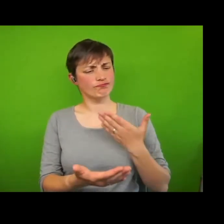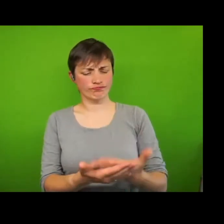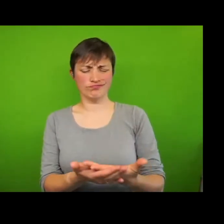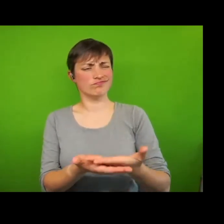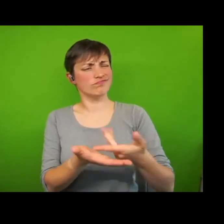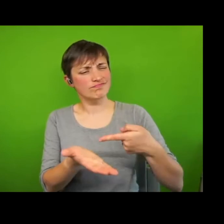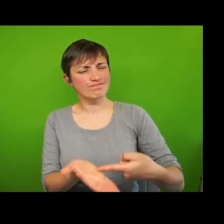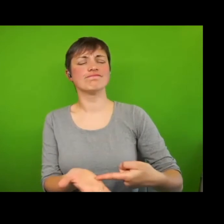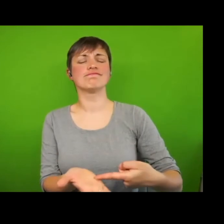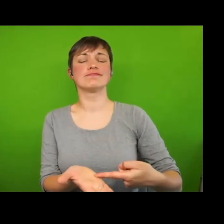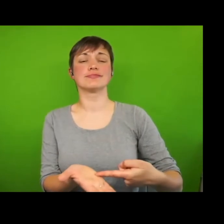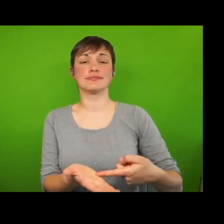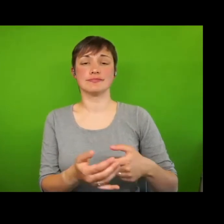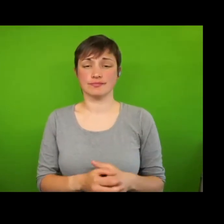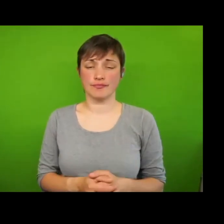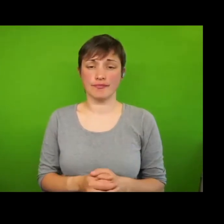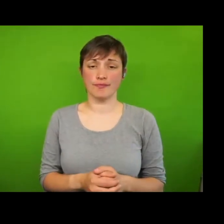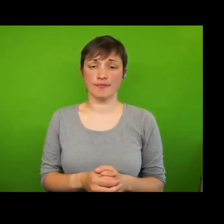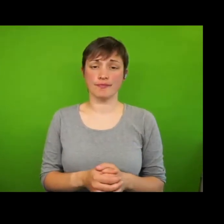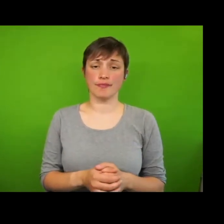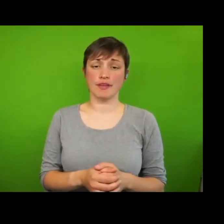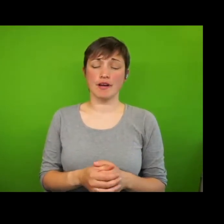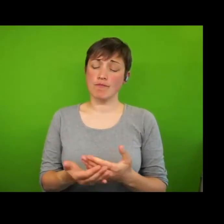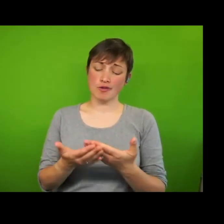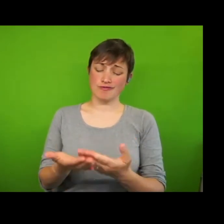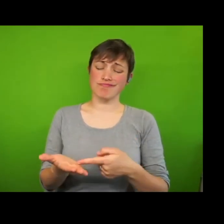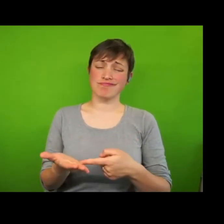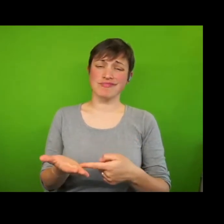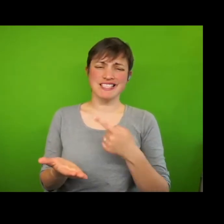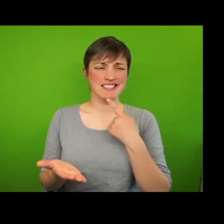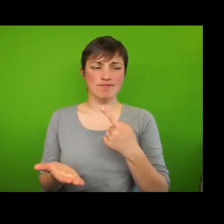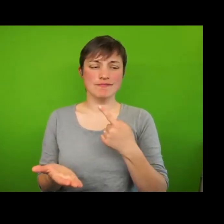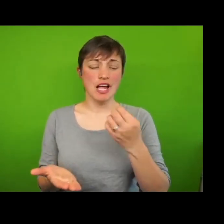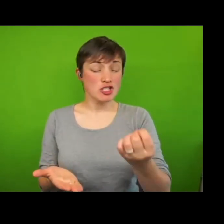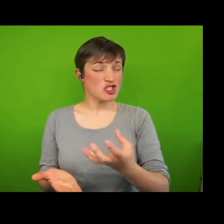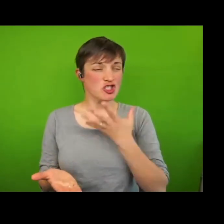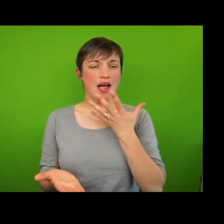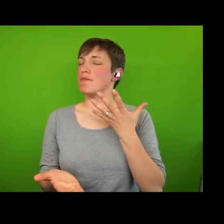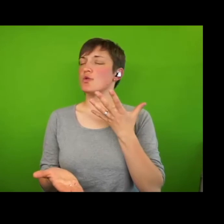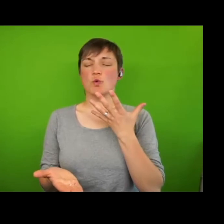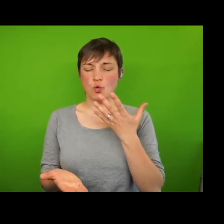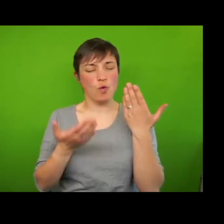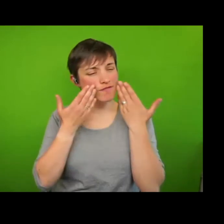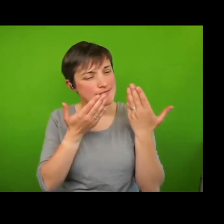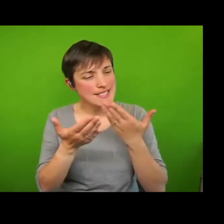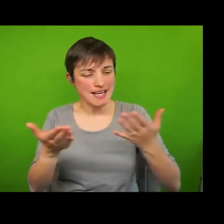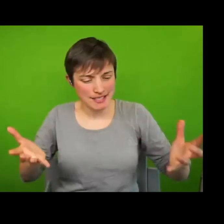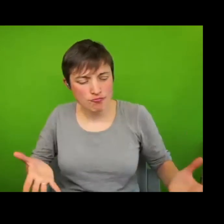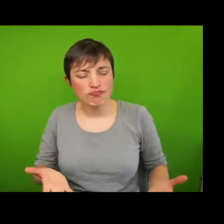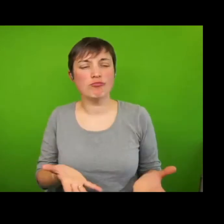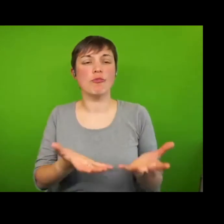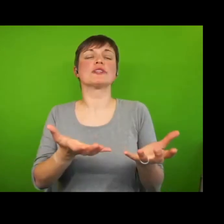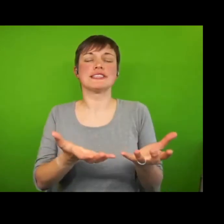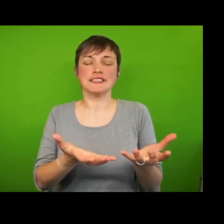Walker and colleagues call for a shift from shame-inducing to dignity promoting anti-poverty policies.